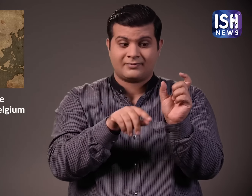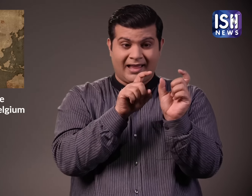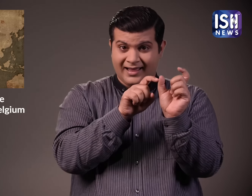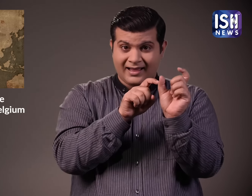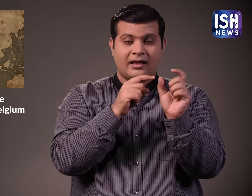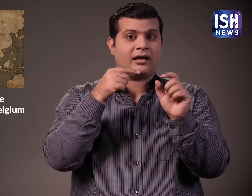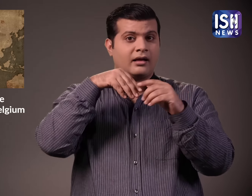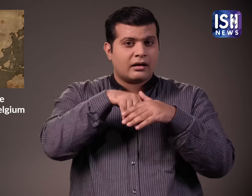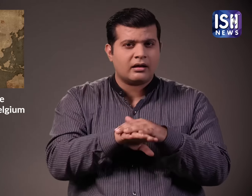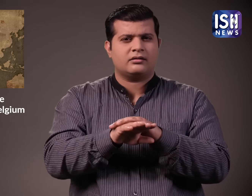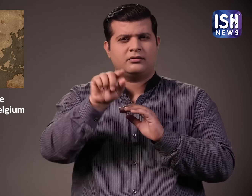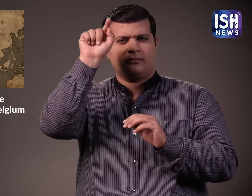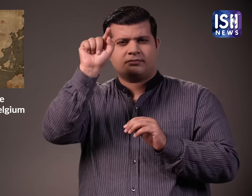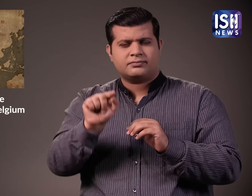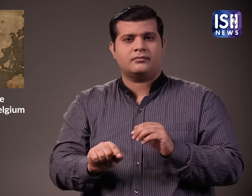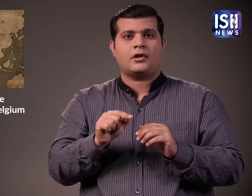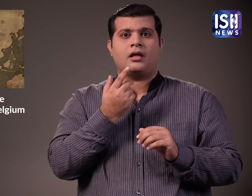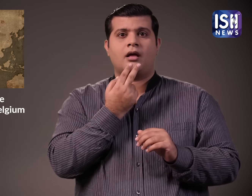coordinates with all of these countries.